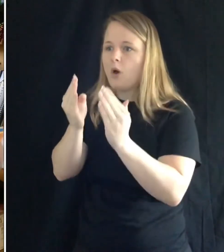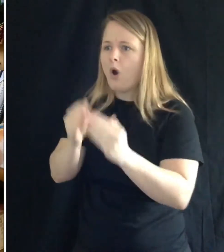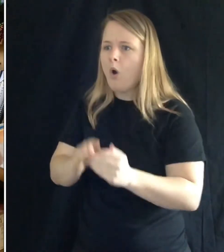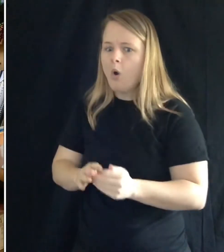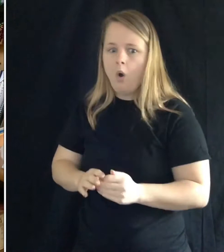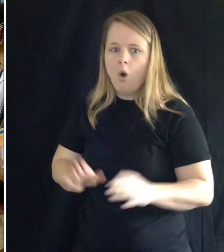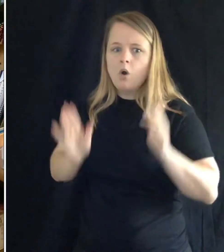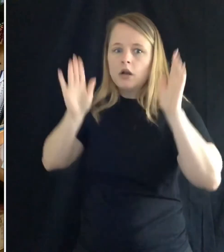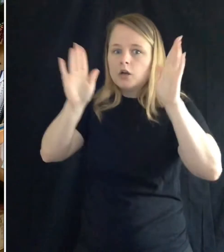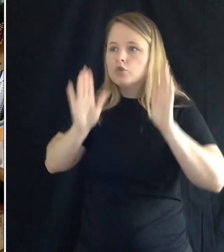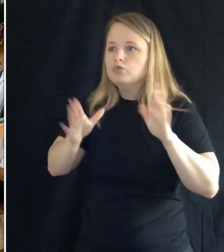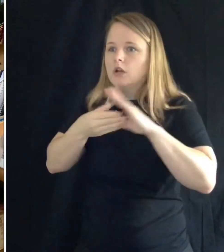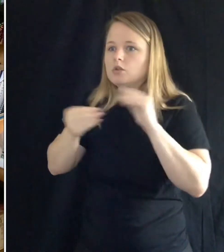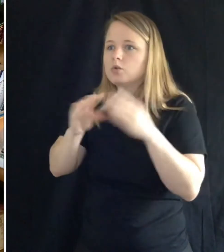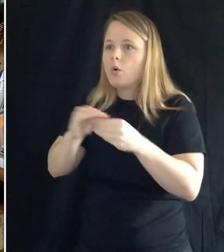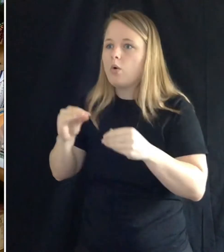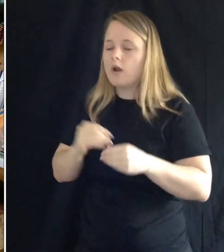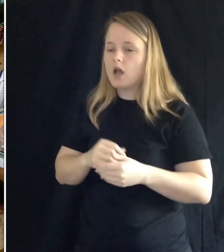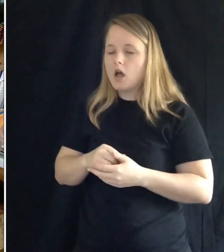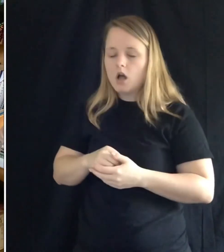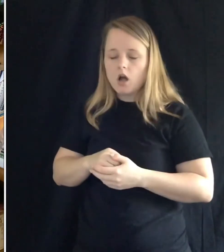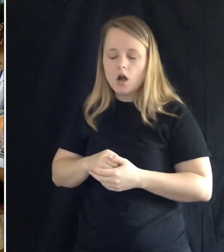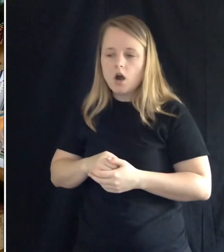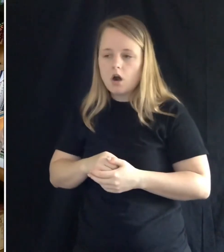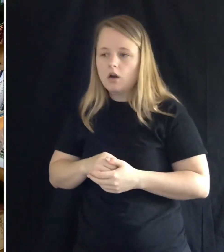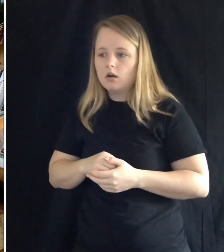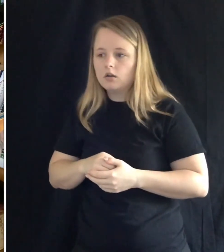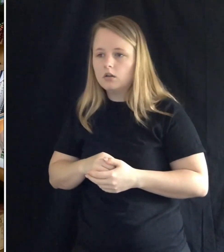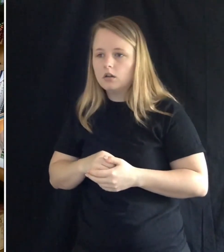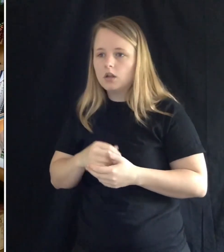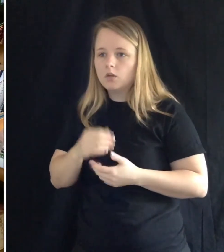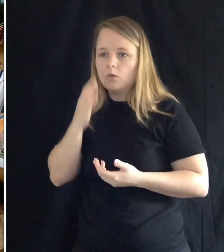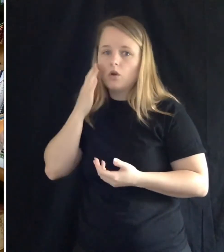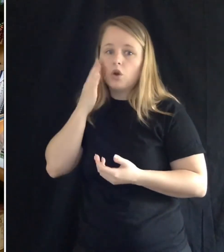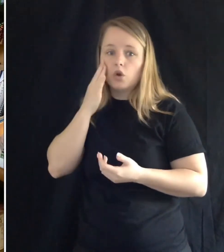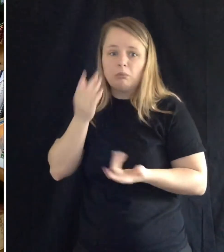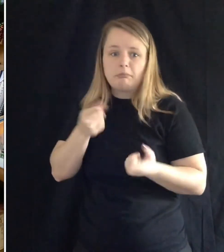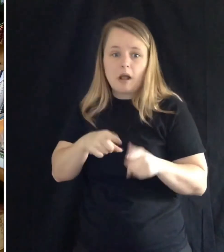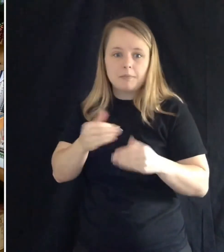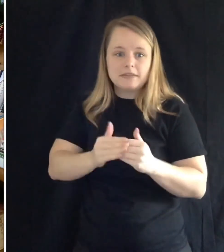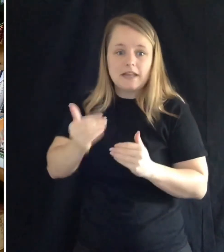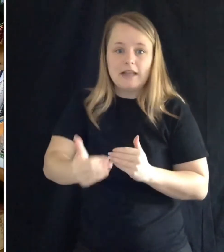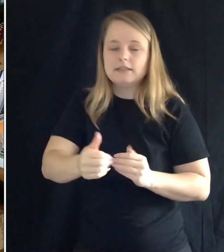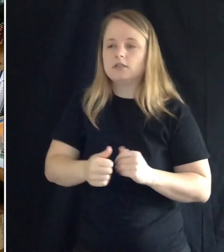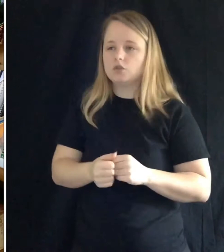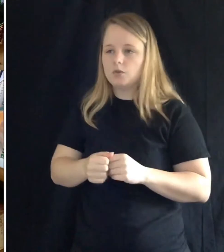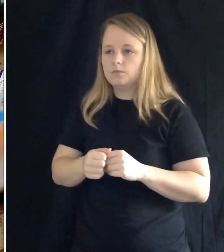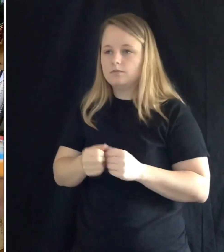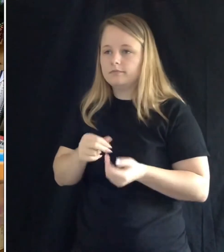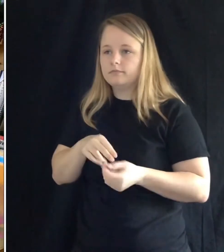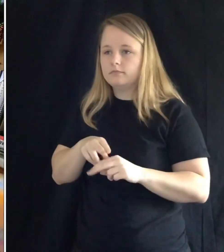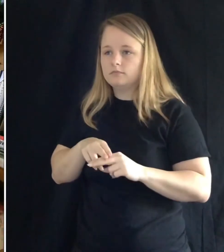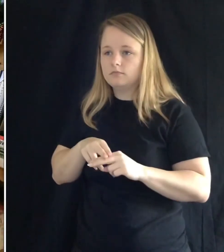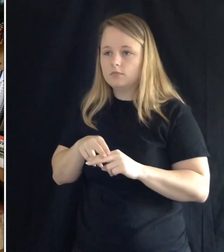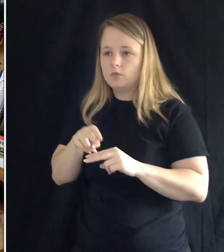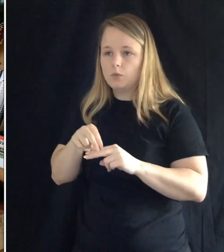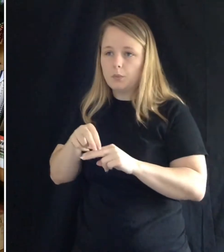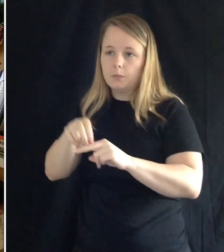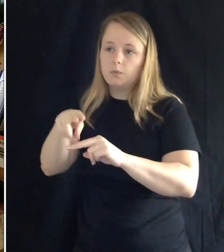what a great story. And Froggy wanted to know what happened next, so he scooted closer